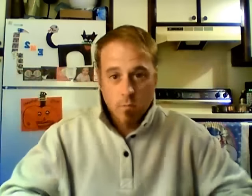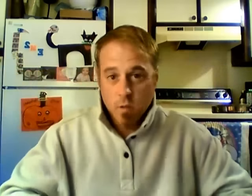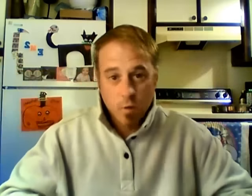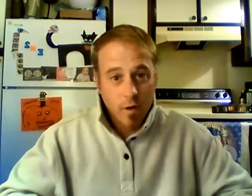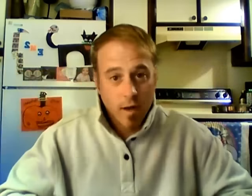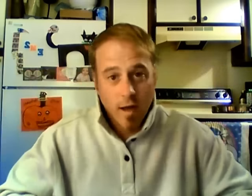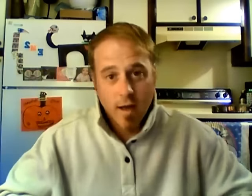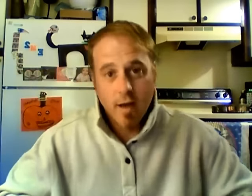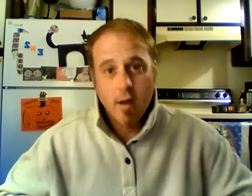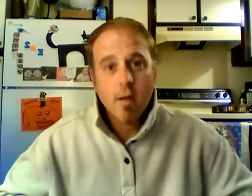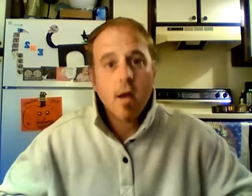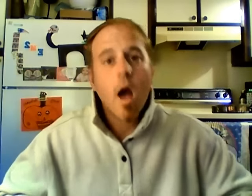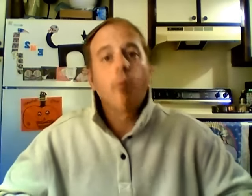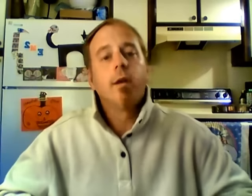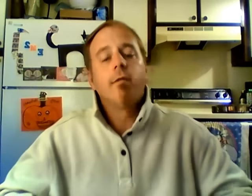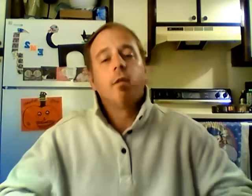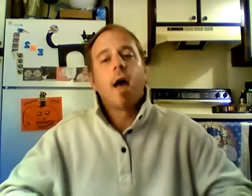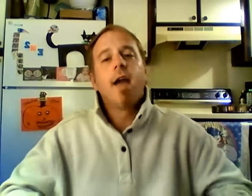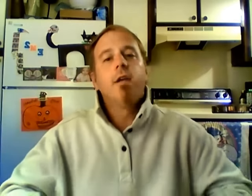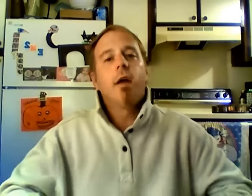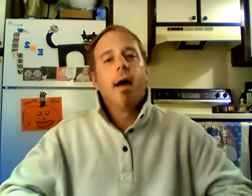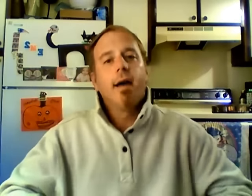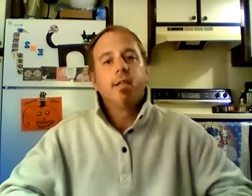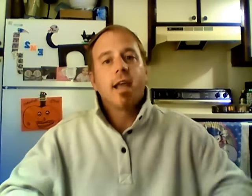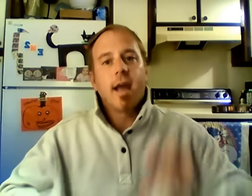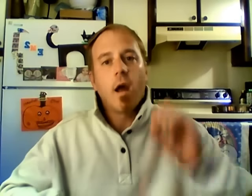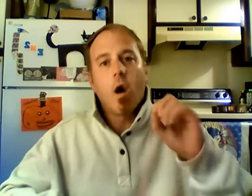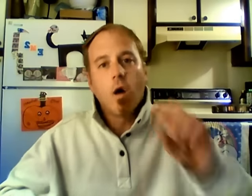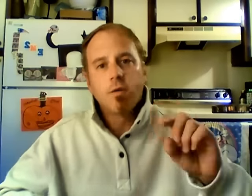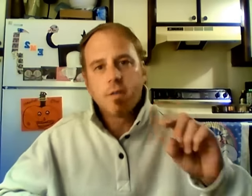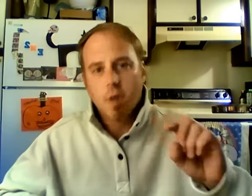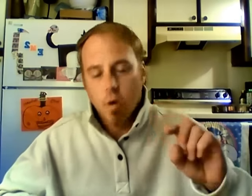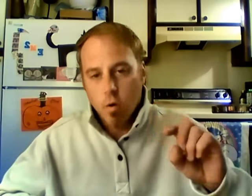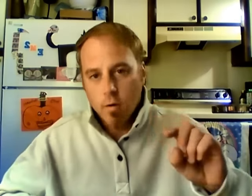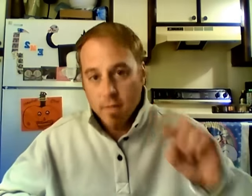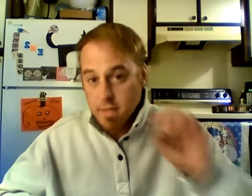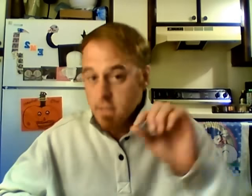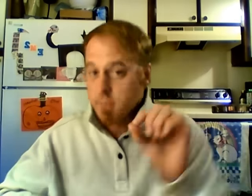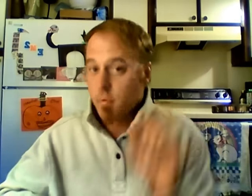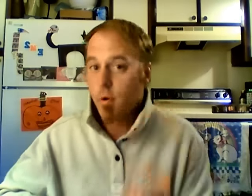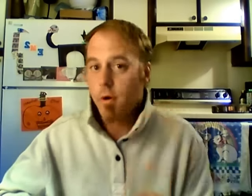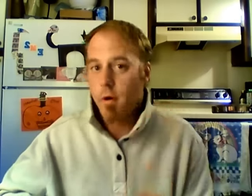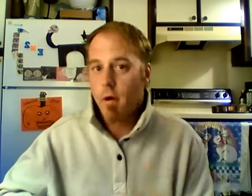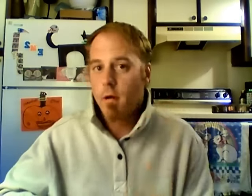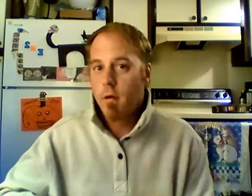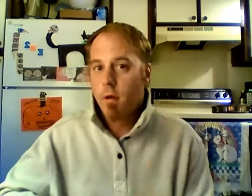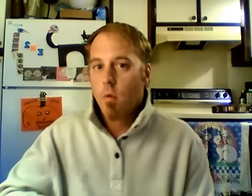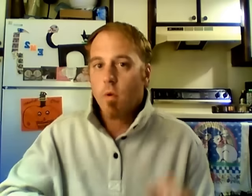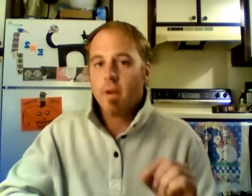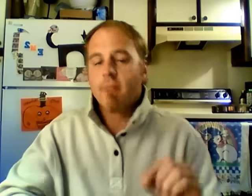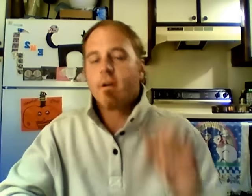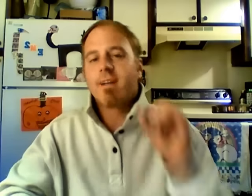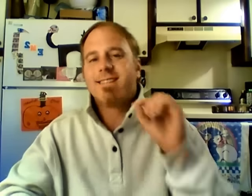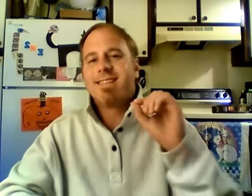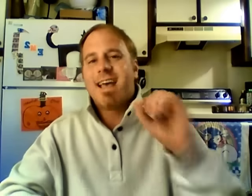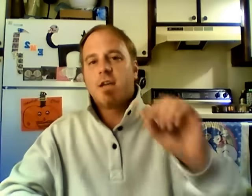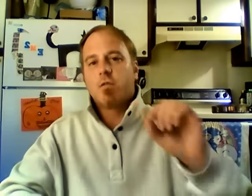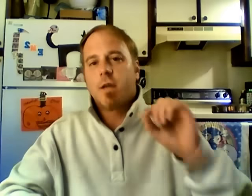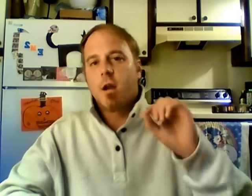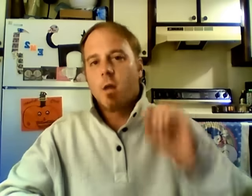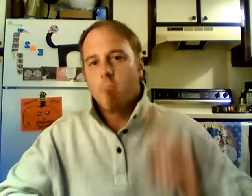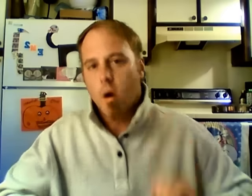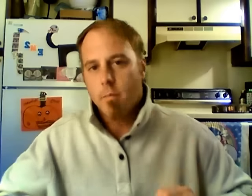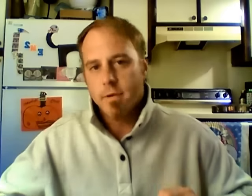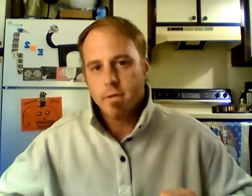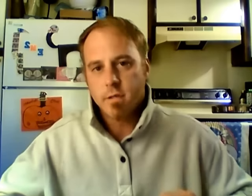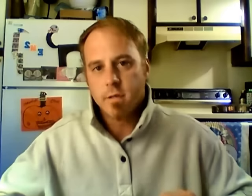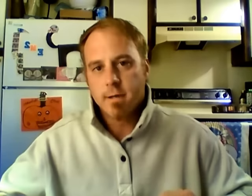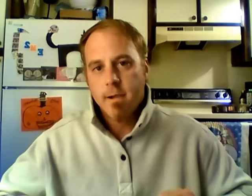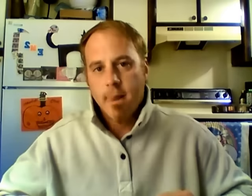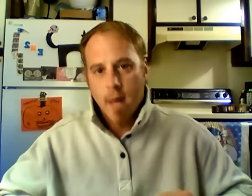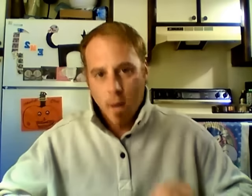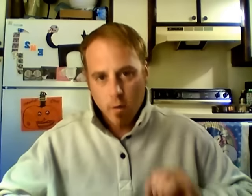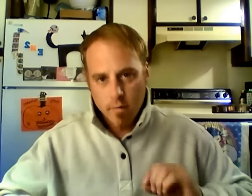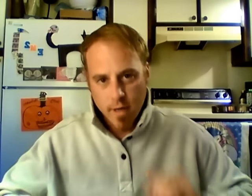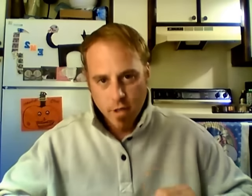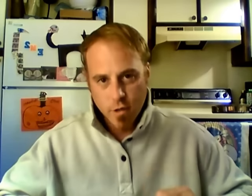So I swear to God, I would never lie to you guys and I also, and this is important, would never exaggerate on purpose. I want to make